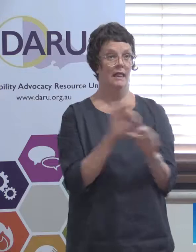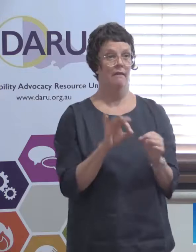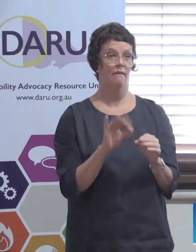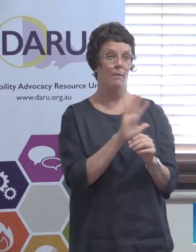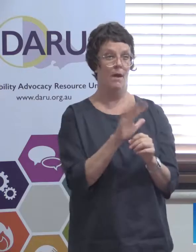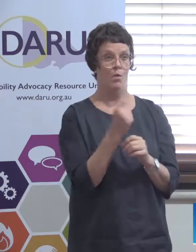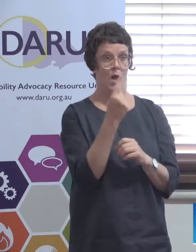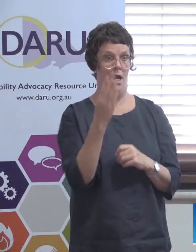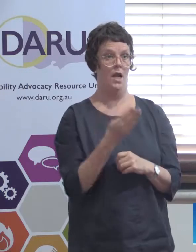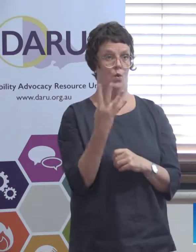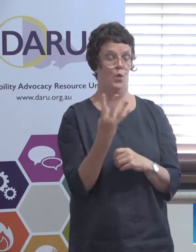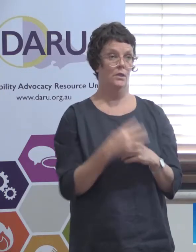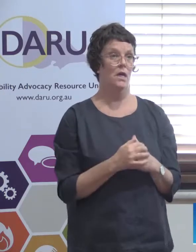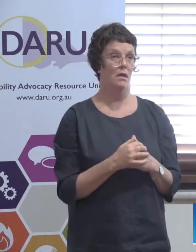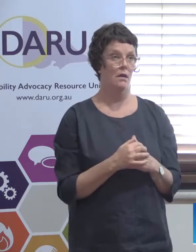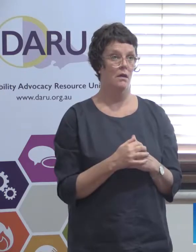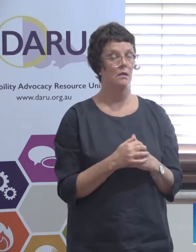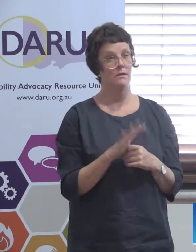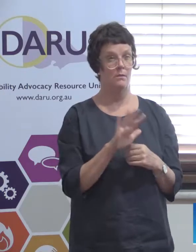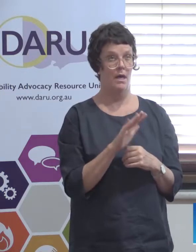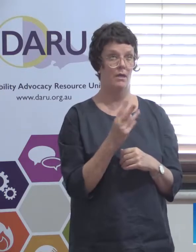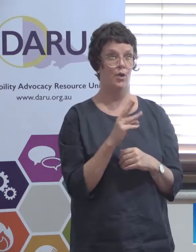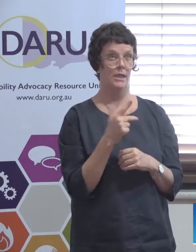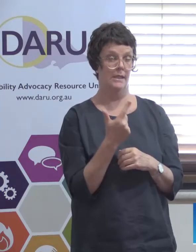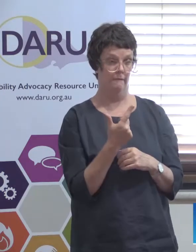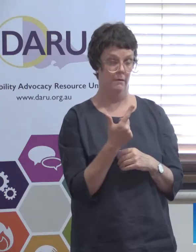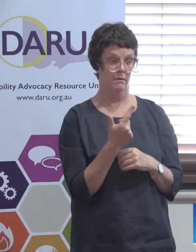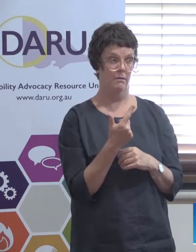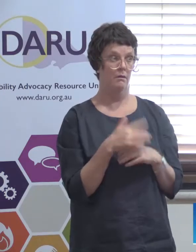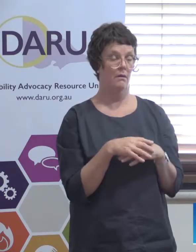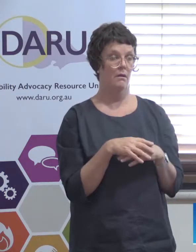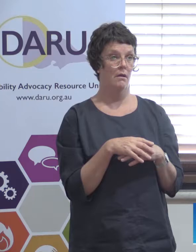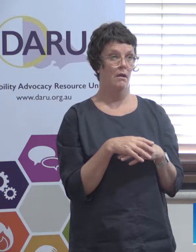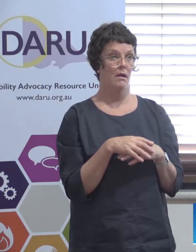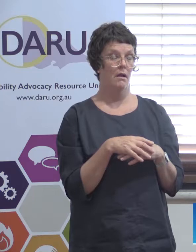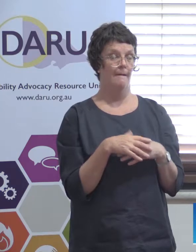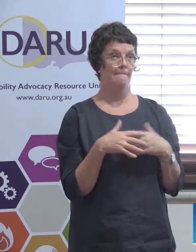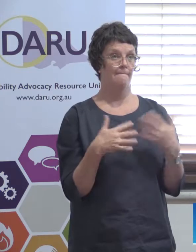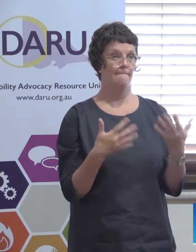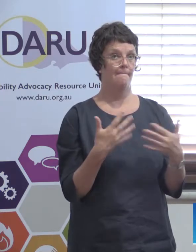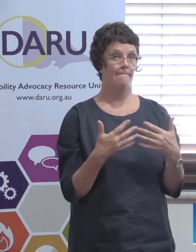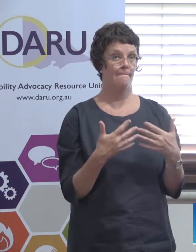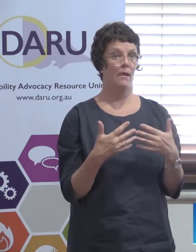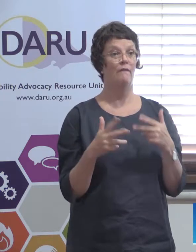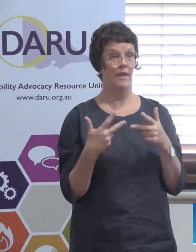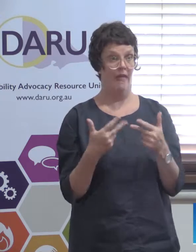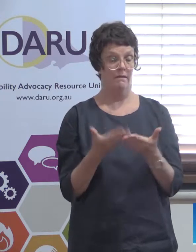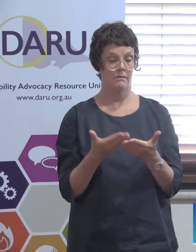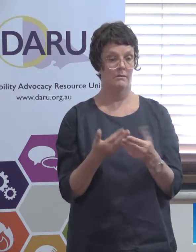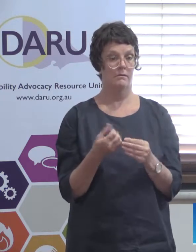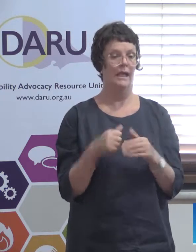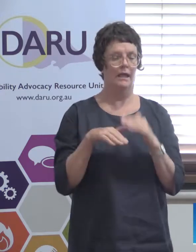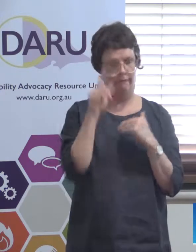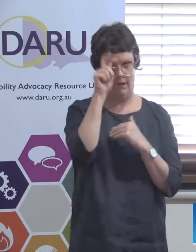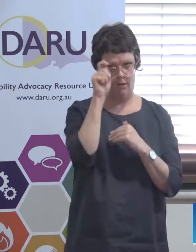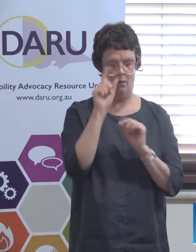and of the rest of them so that was maybe 37 of them they had on file in theory what they had